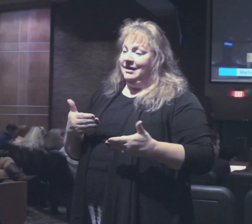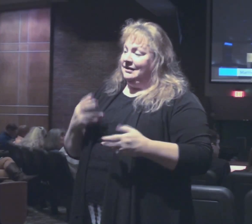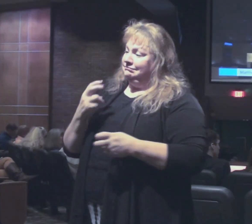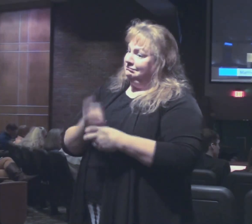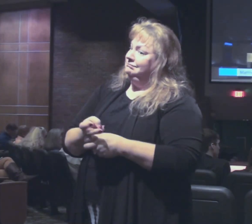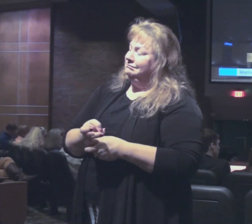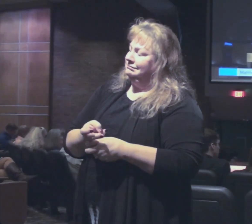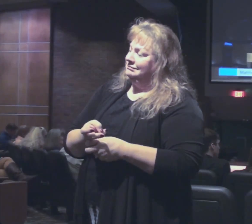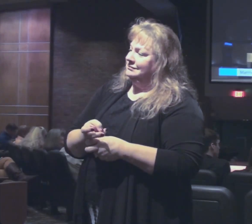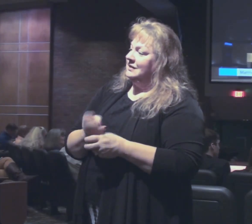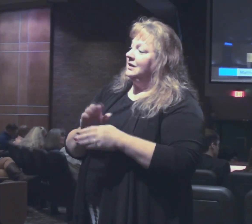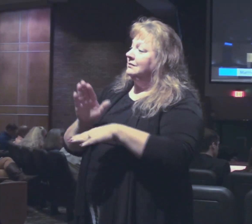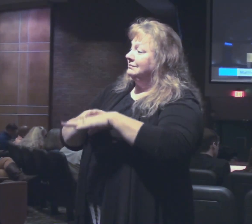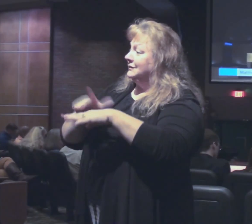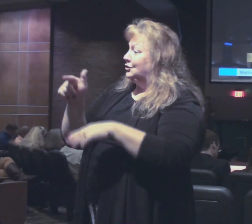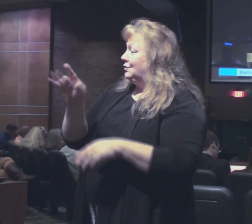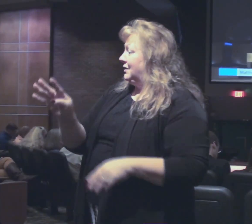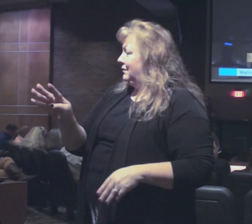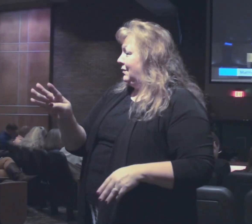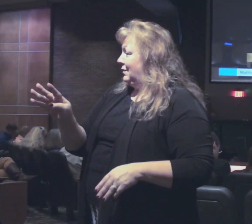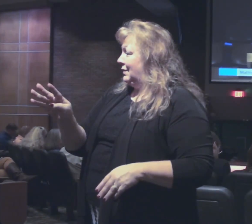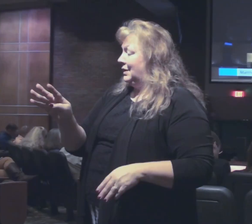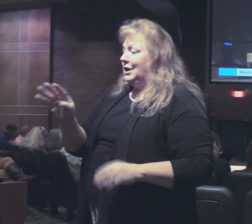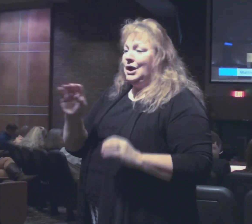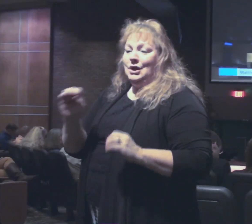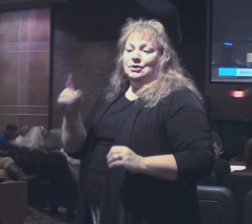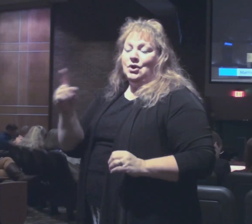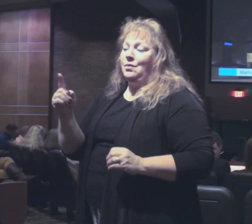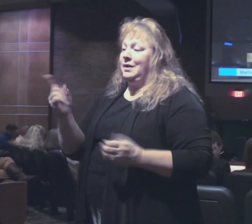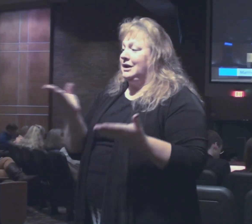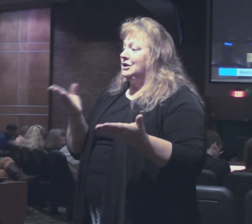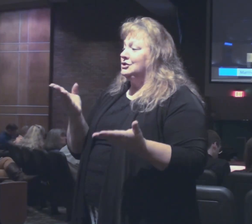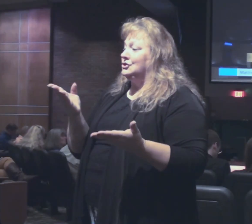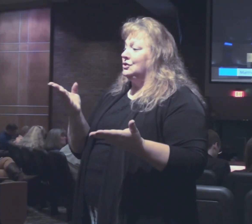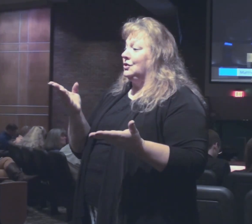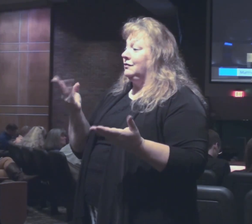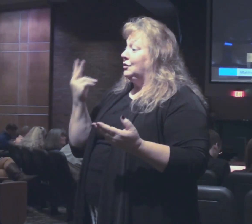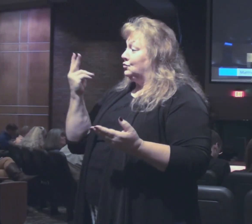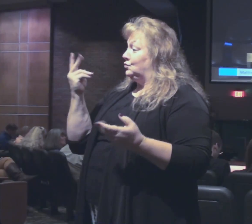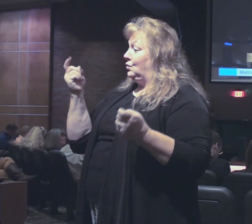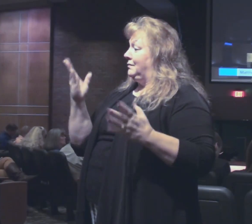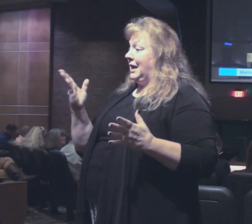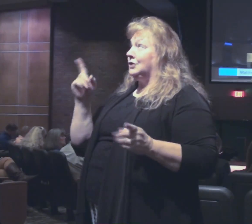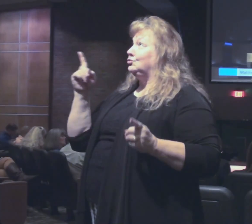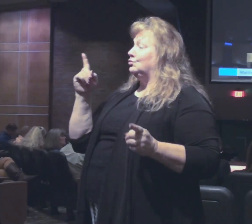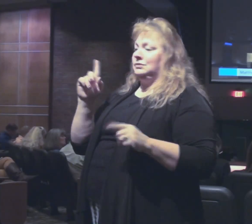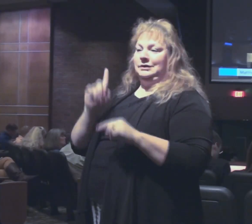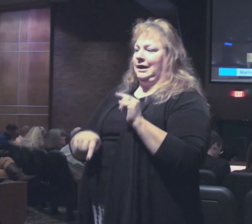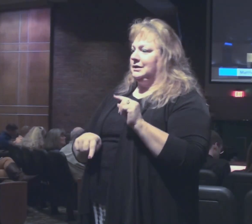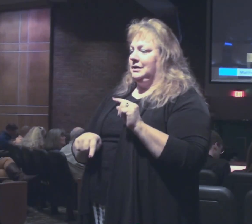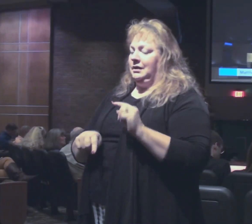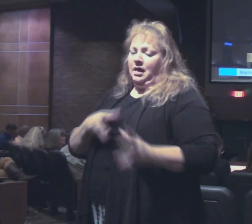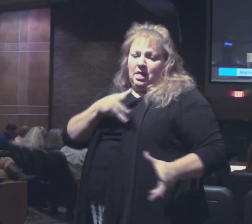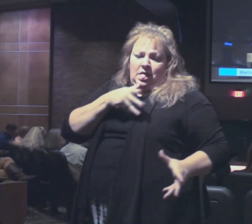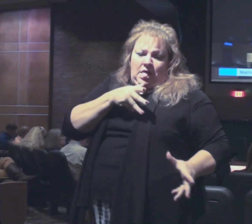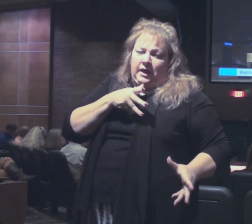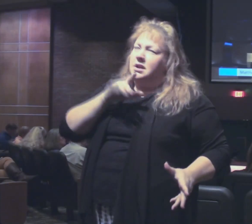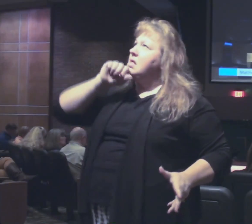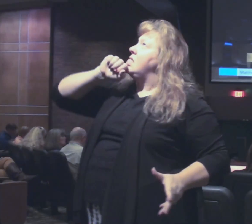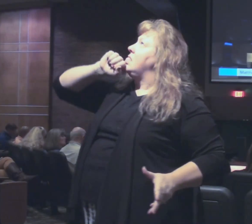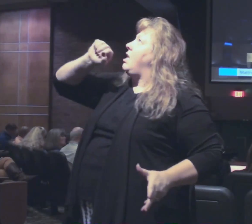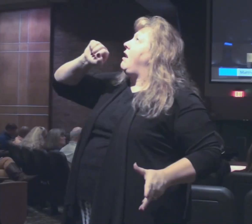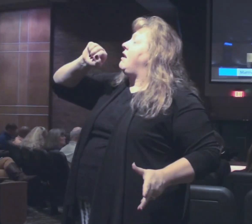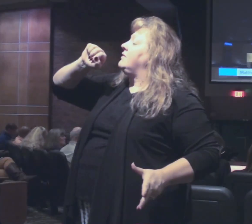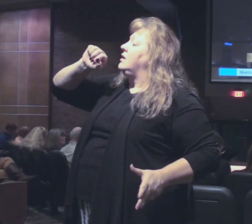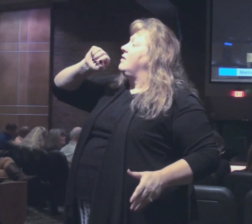He warns in verse 24. No one can serve two masters. They either hate the one and love the other.